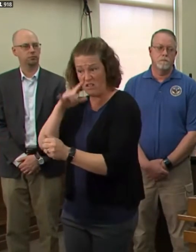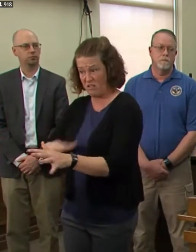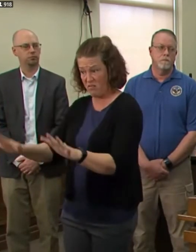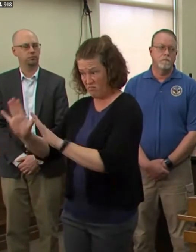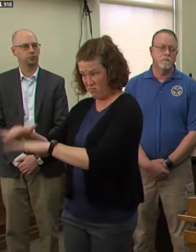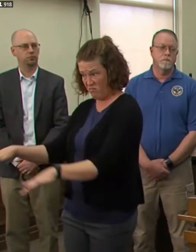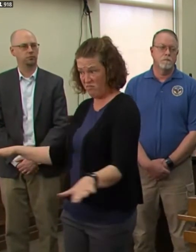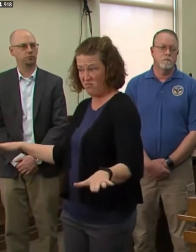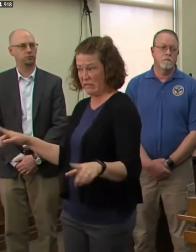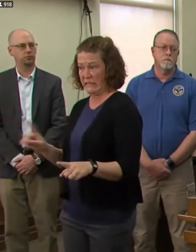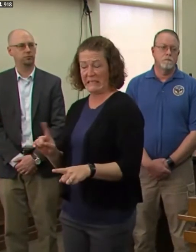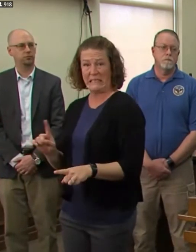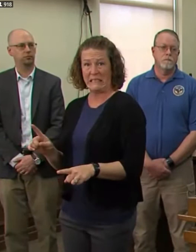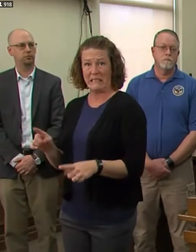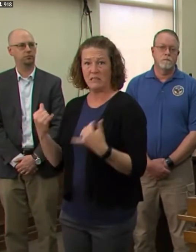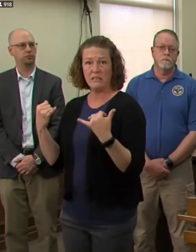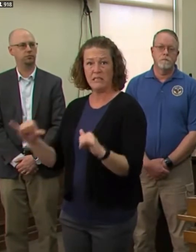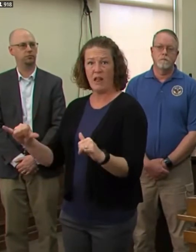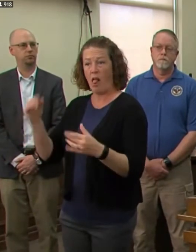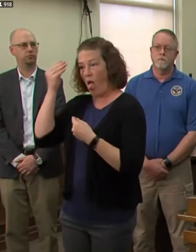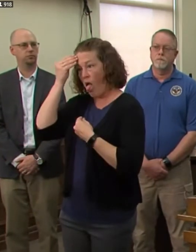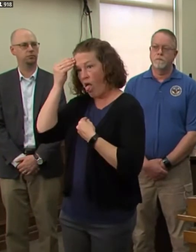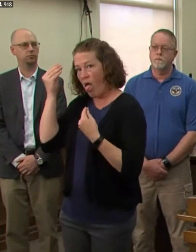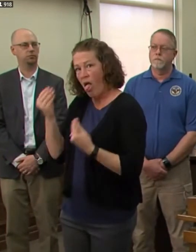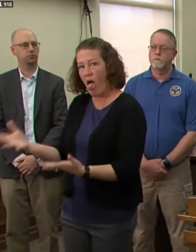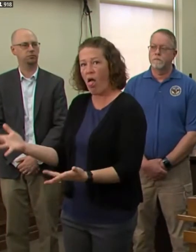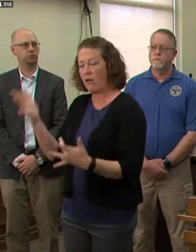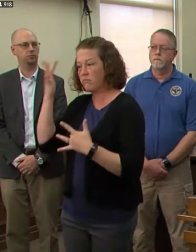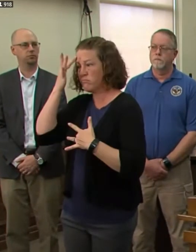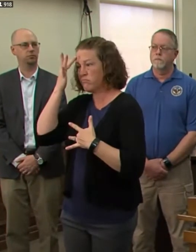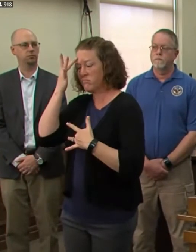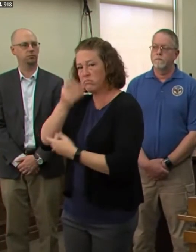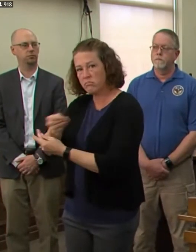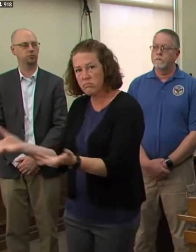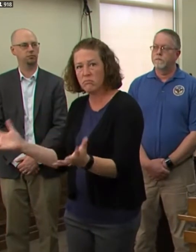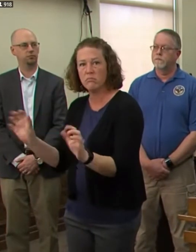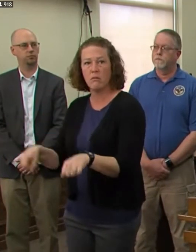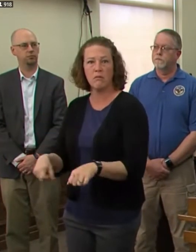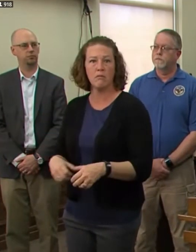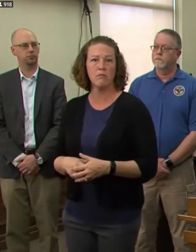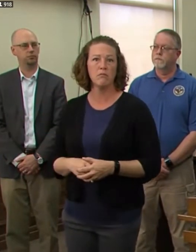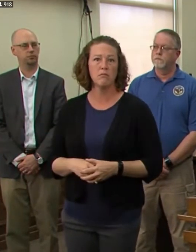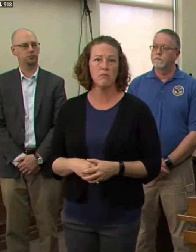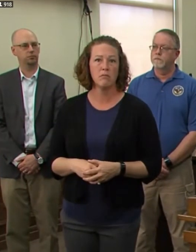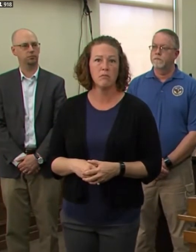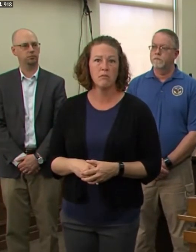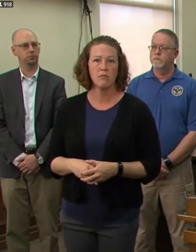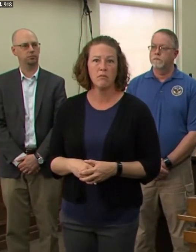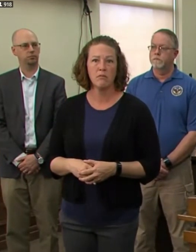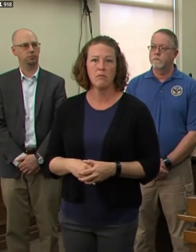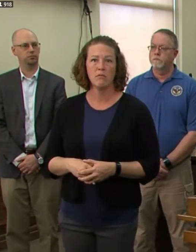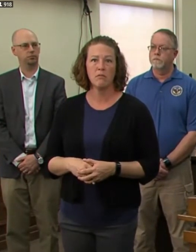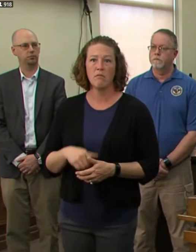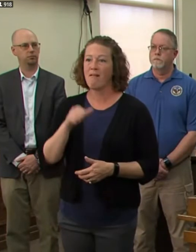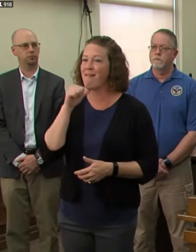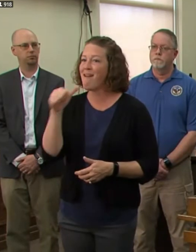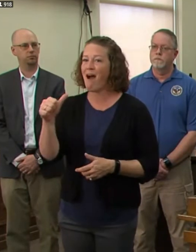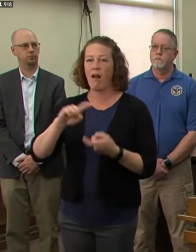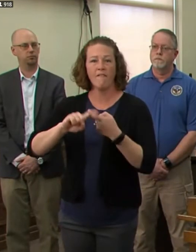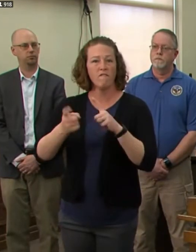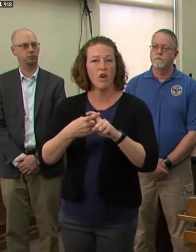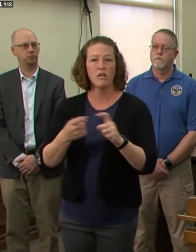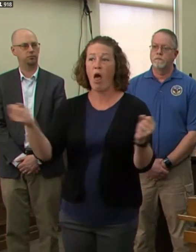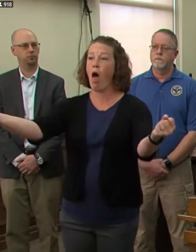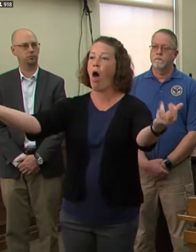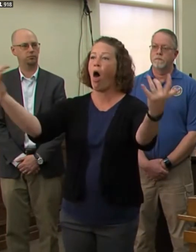tween, the same thing. Don't call everyone over and socialize. We've got to limit our exposure at all